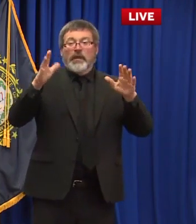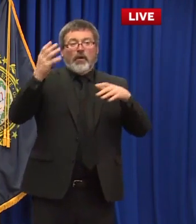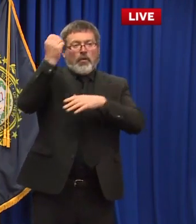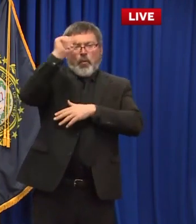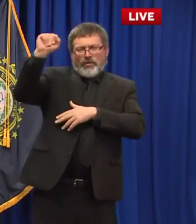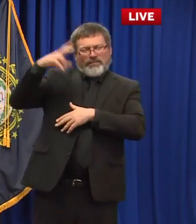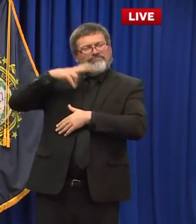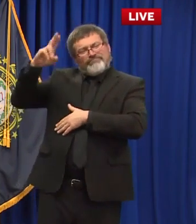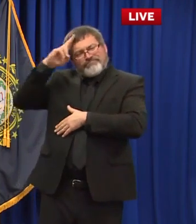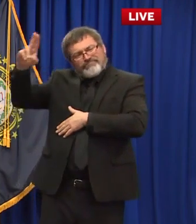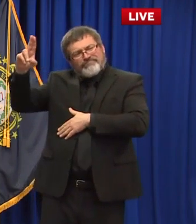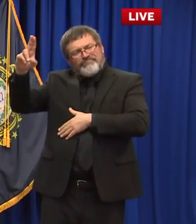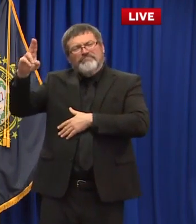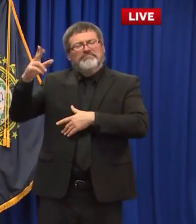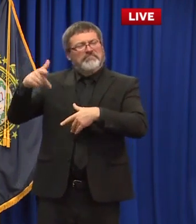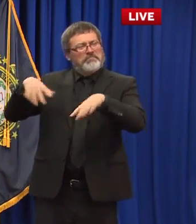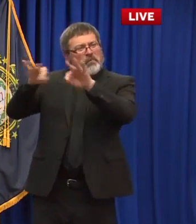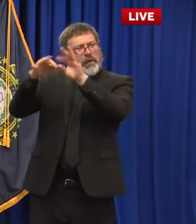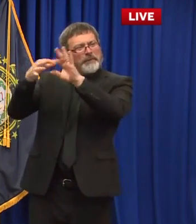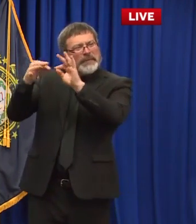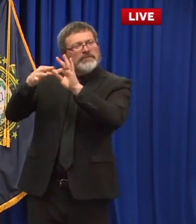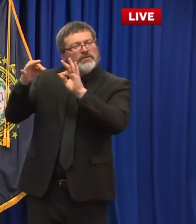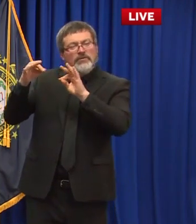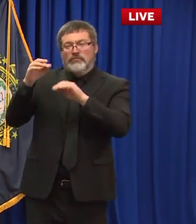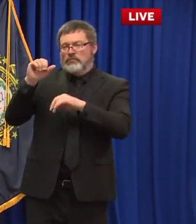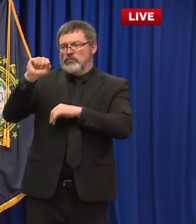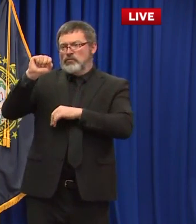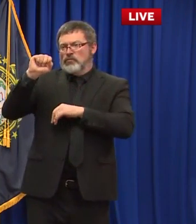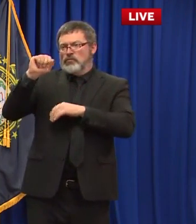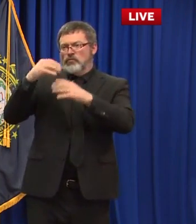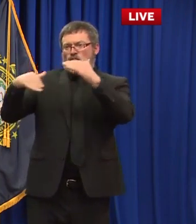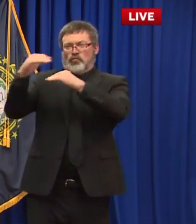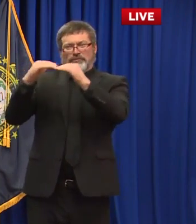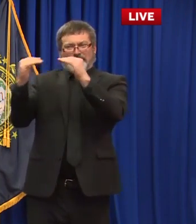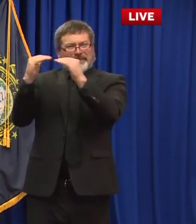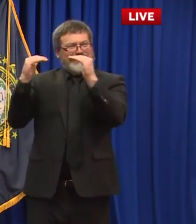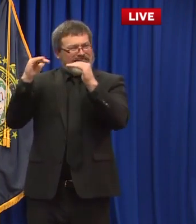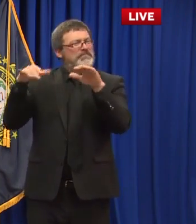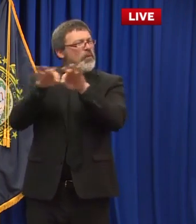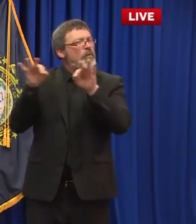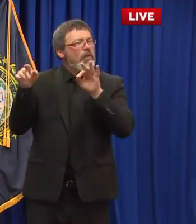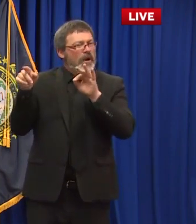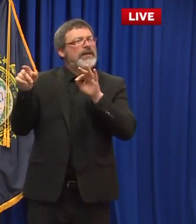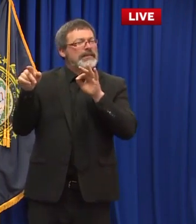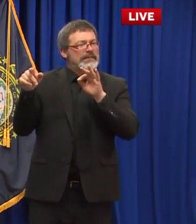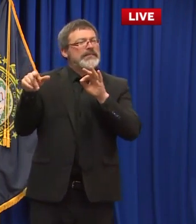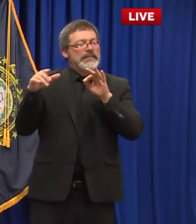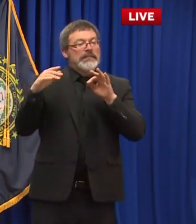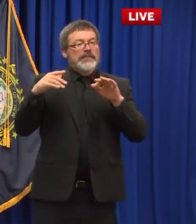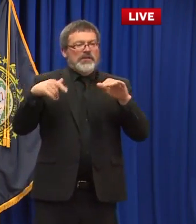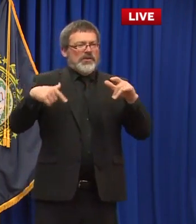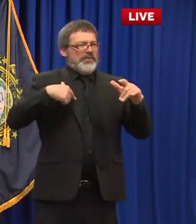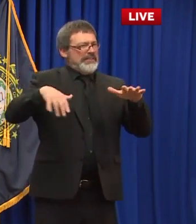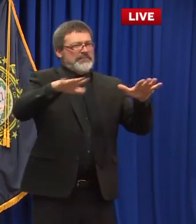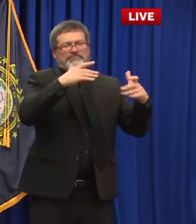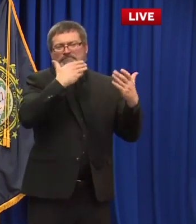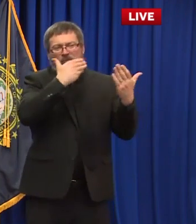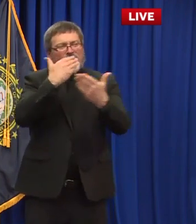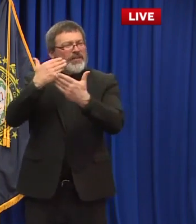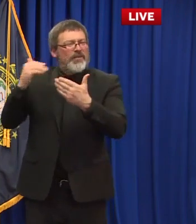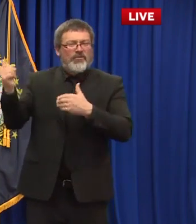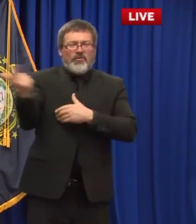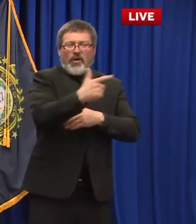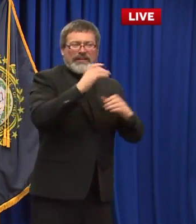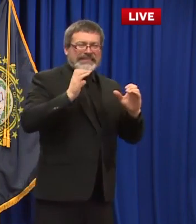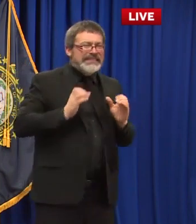um and the call for social justice the right call for social justice and new hampshire just handled it really really well and we just want to thank all the citizens um uh